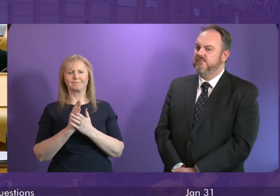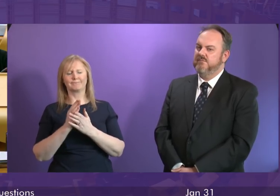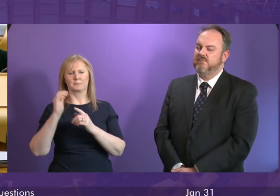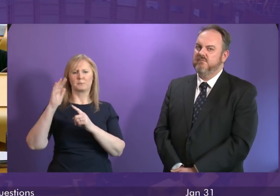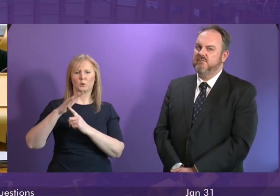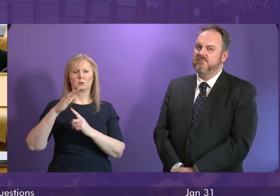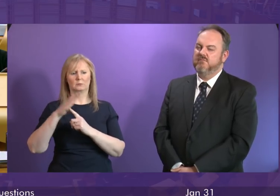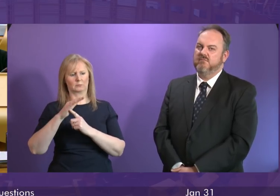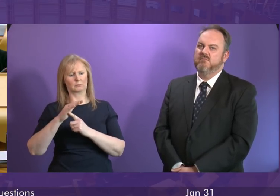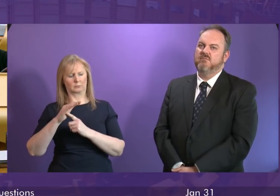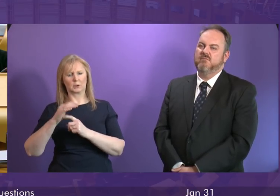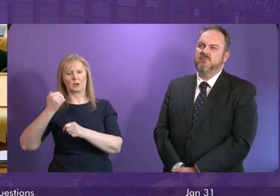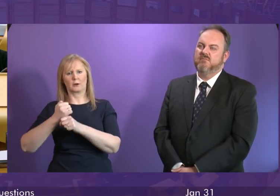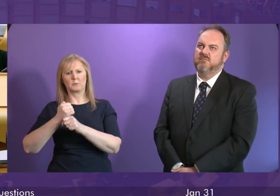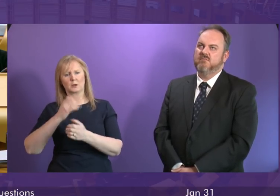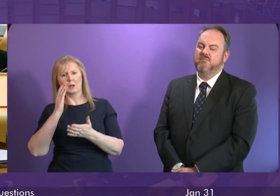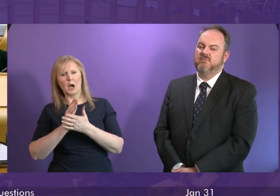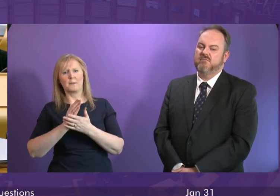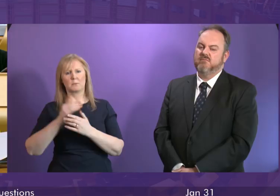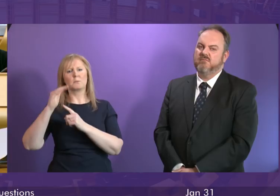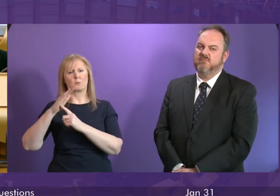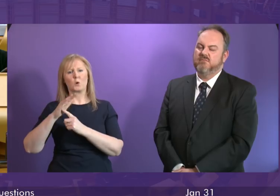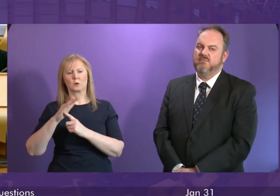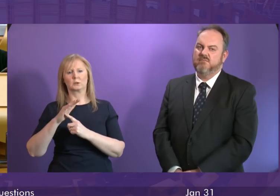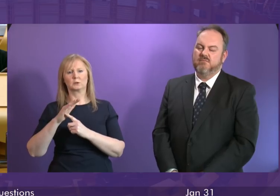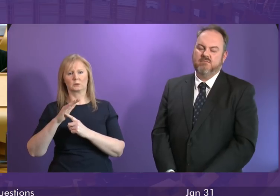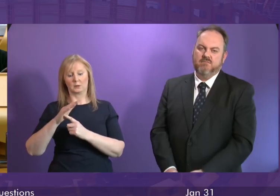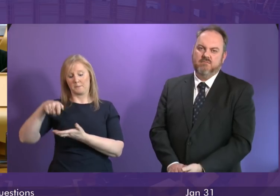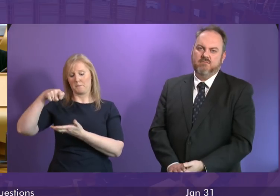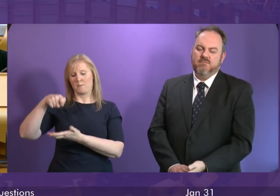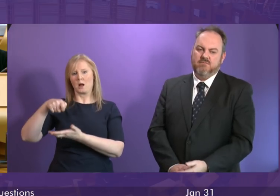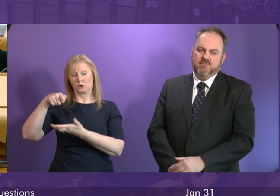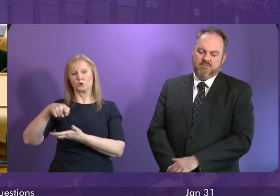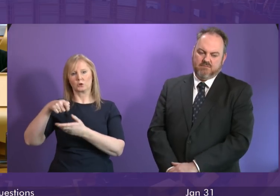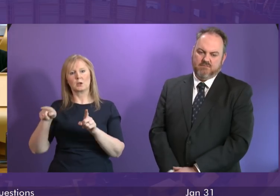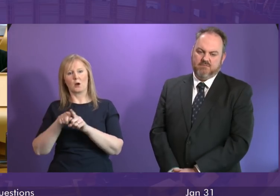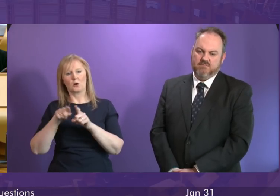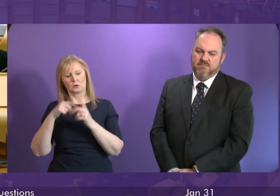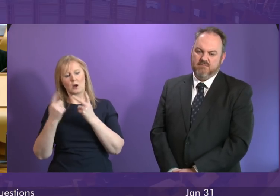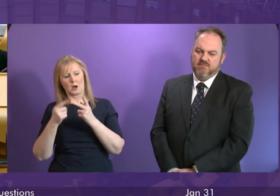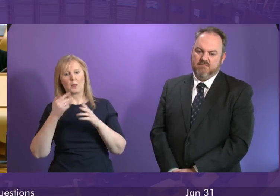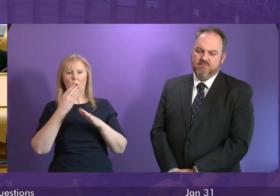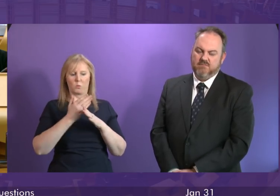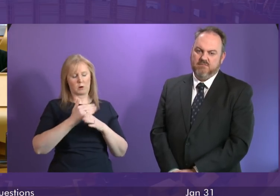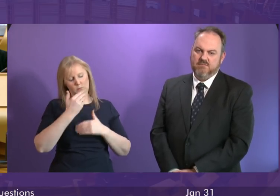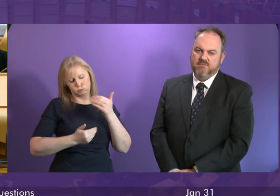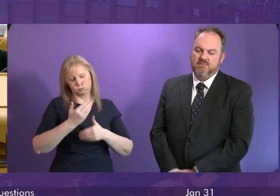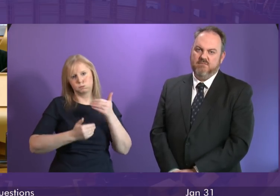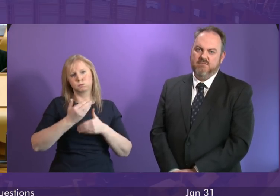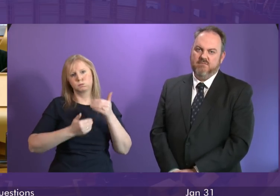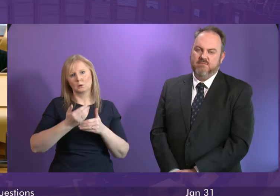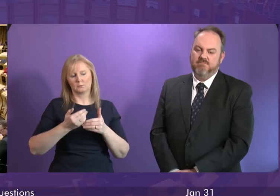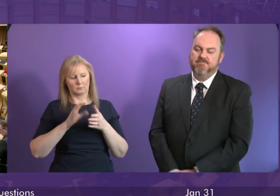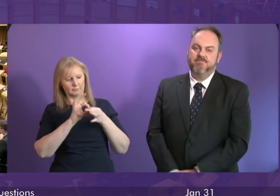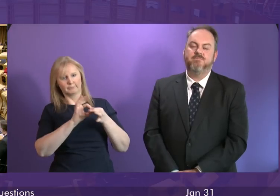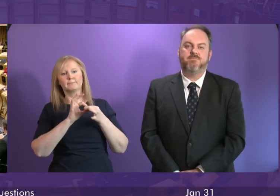this government takes it extremely seriously as will be reflected not just in our budget but in the other work that we are doing with organisations such